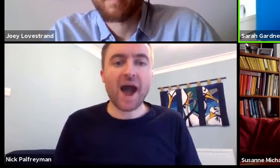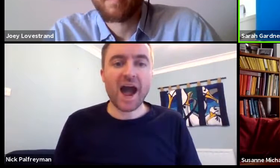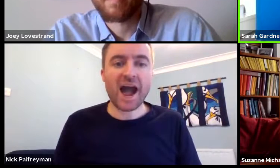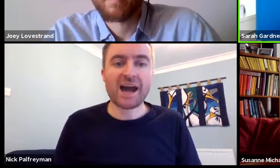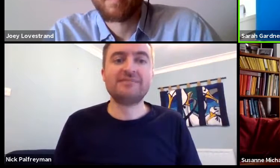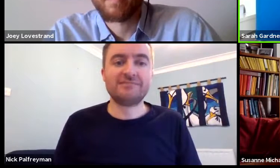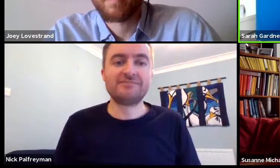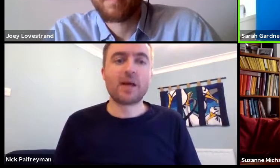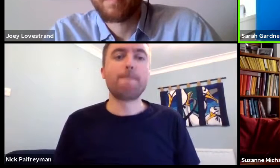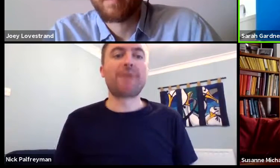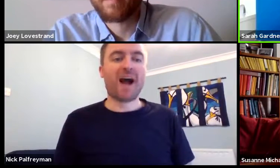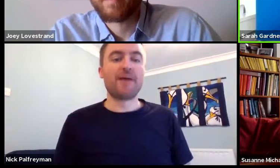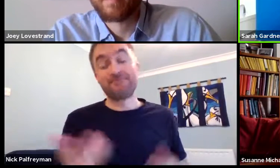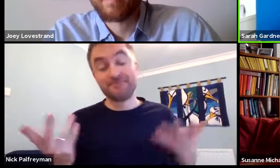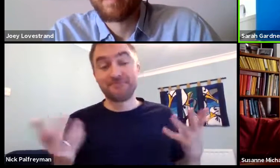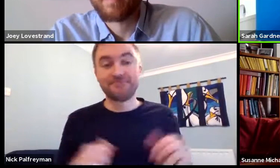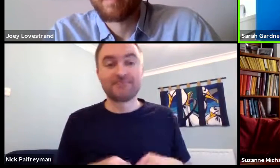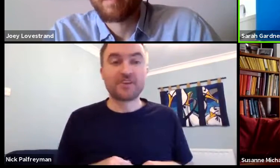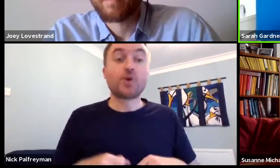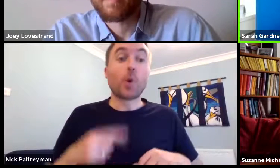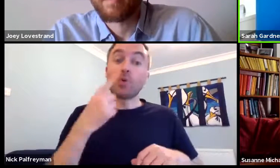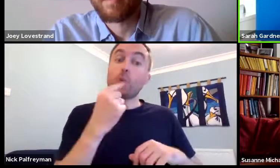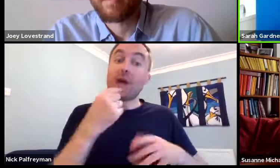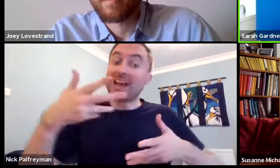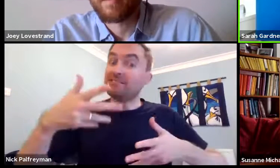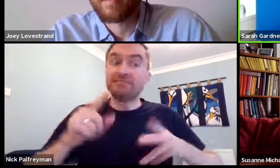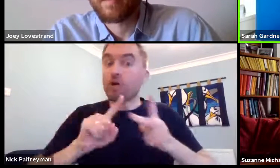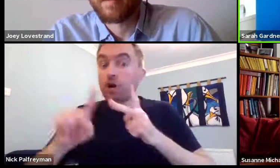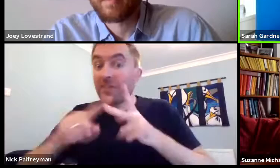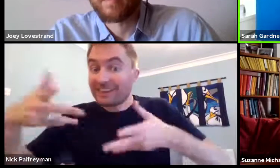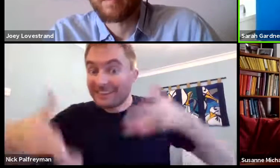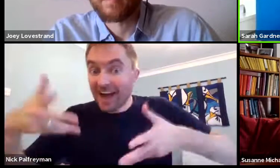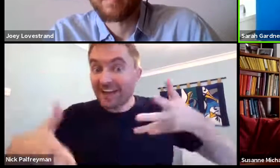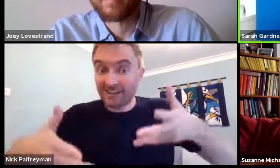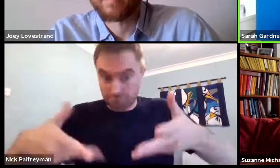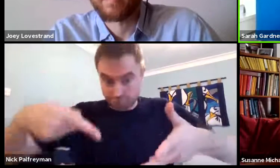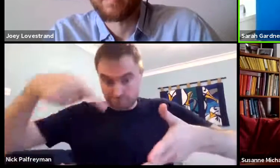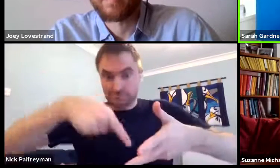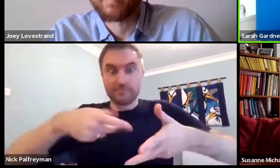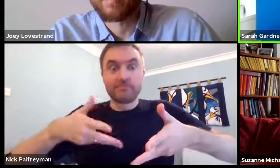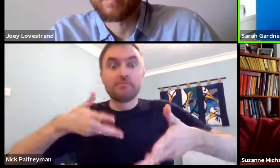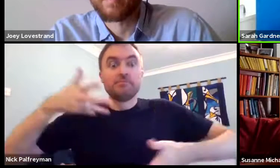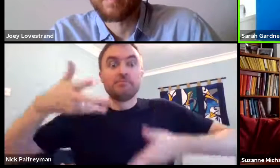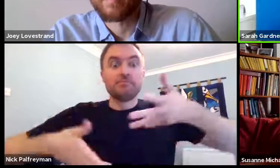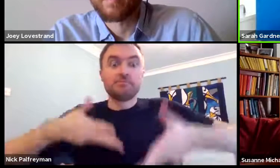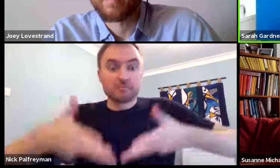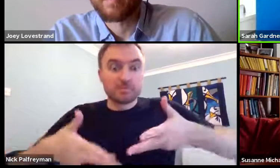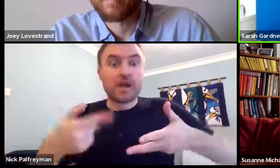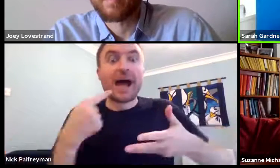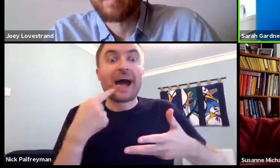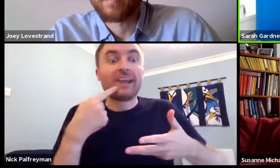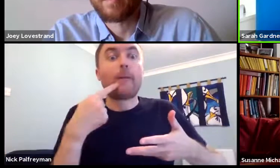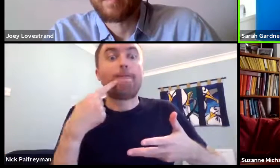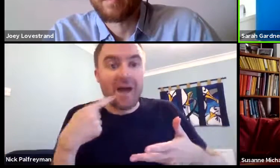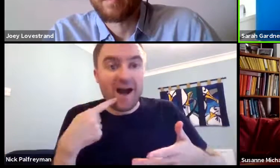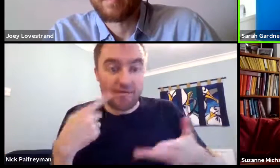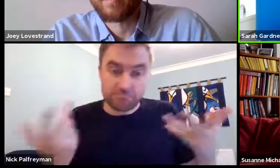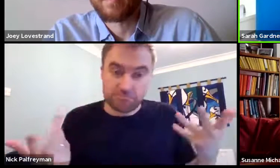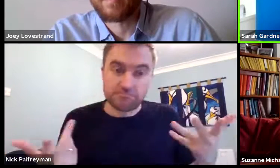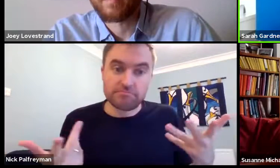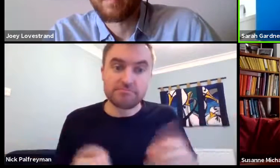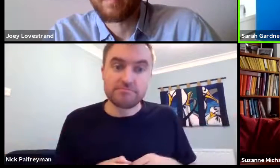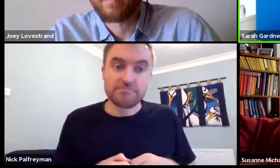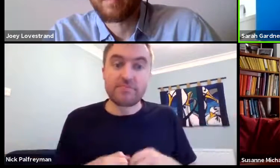is the completion. So there may be other signs as